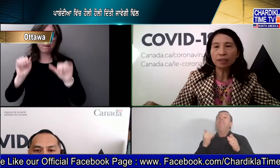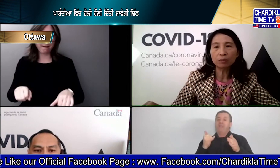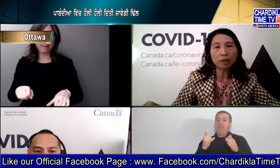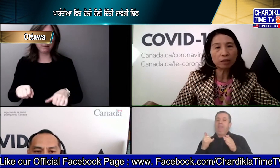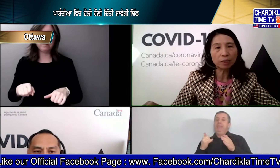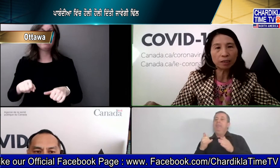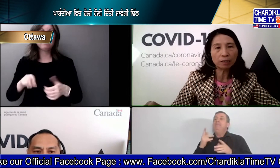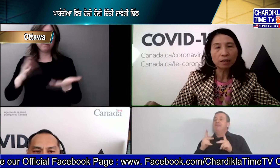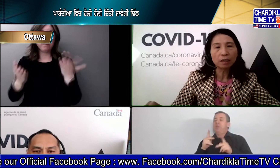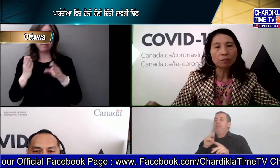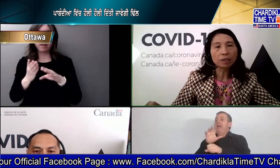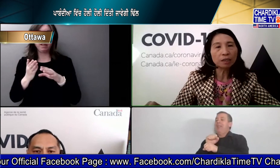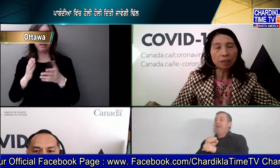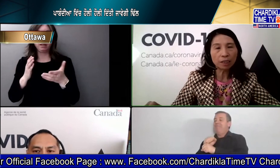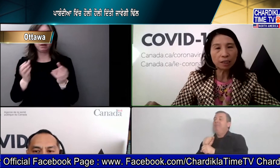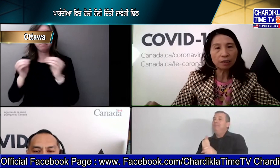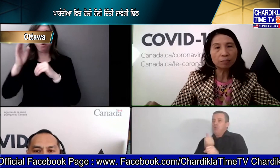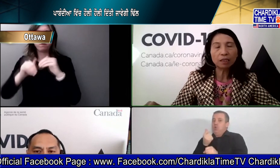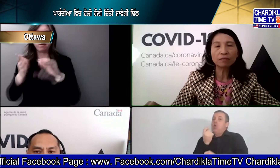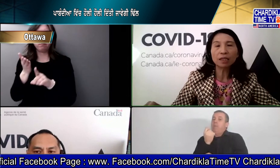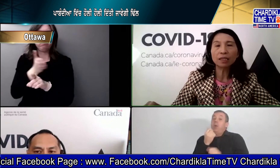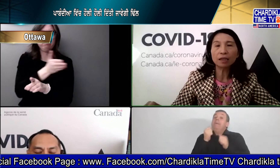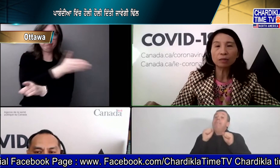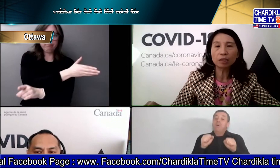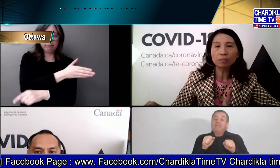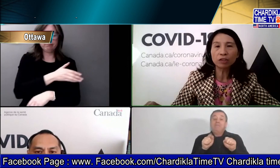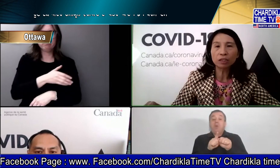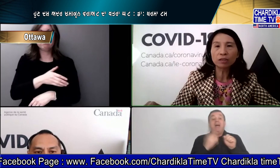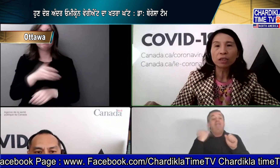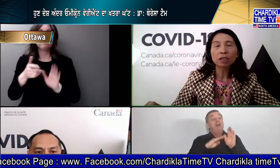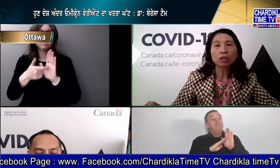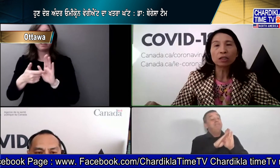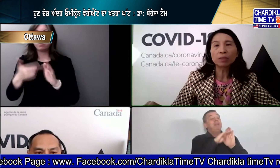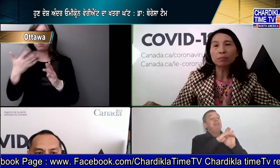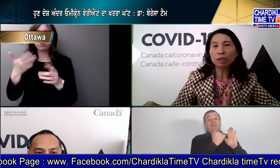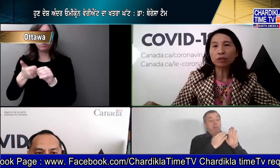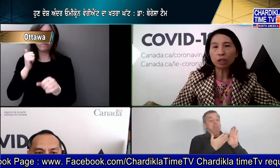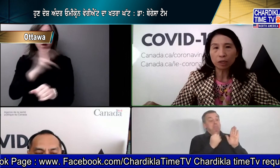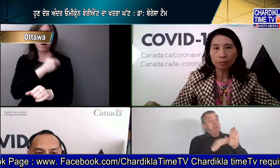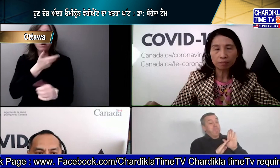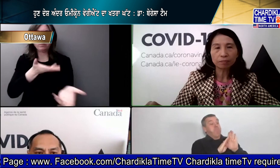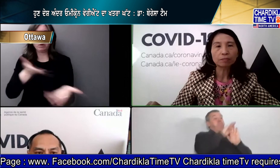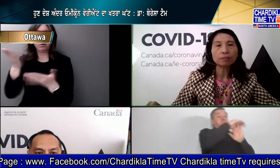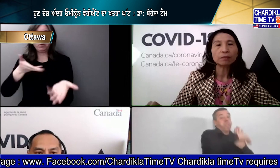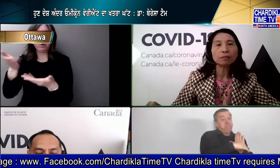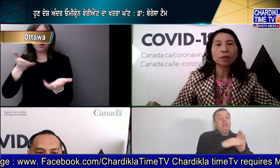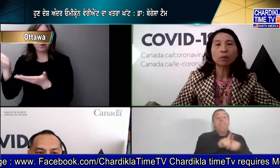exceeding prior peaks but similarly the peak of daily hospital emissions could be much lower